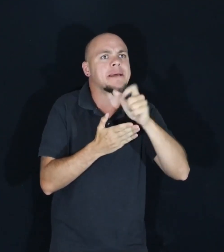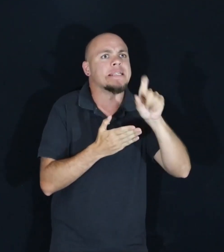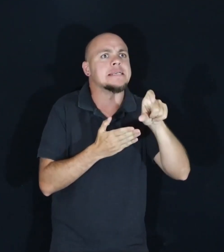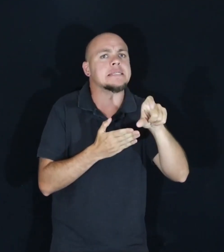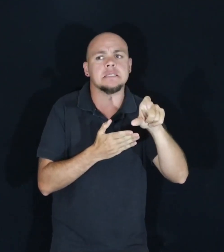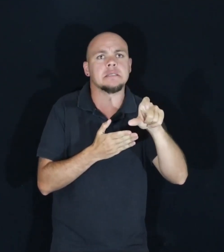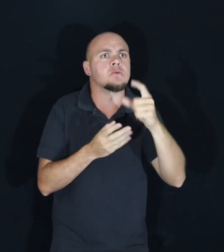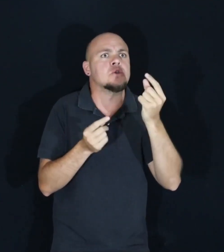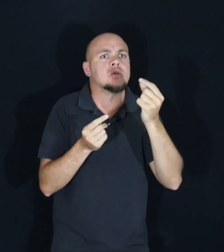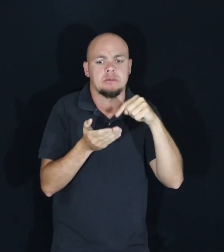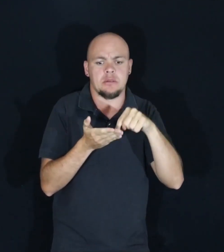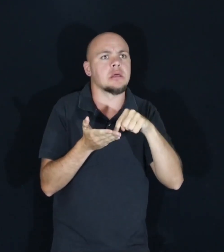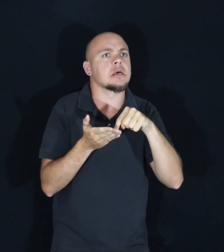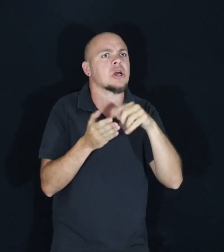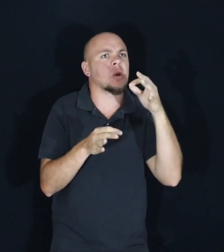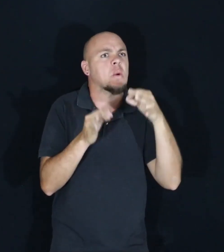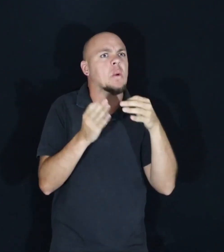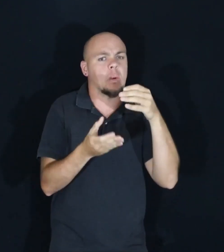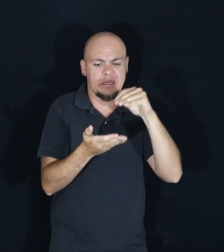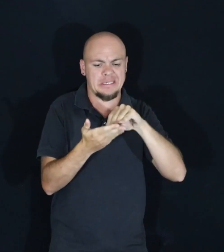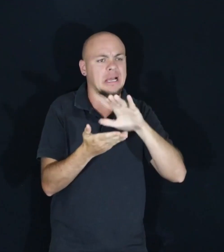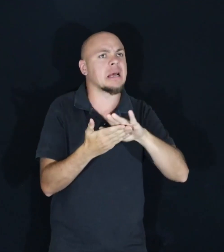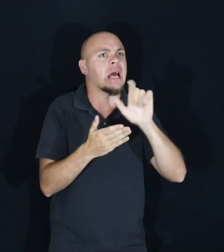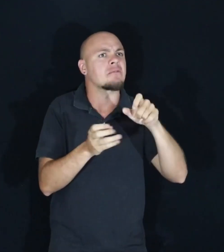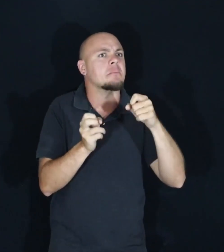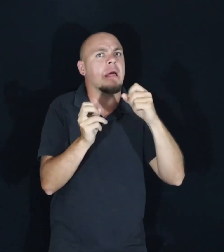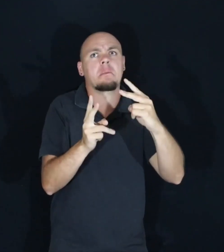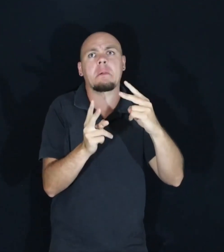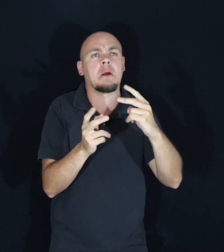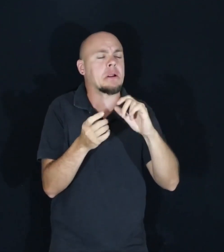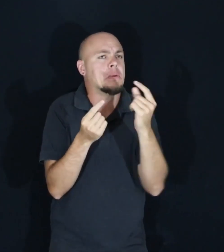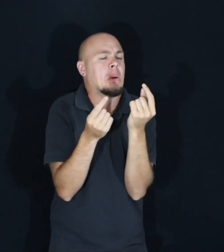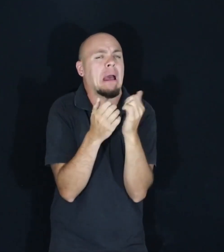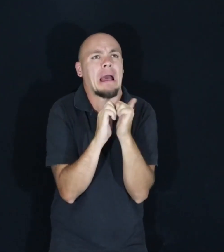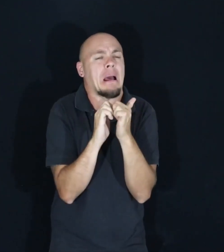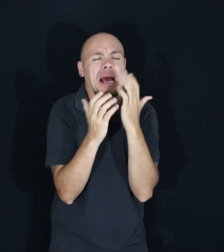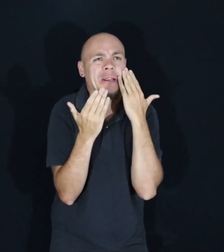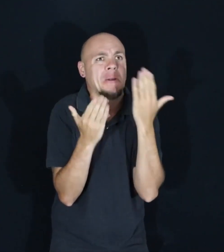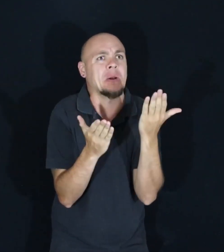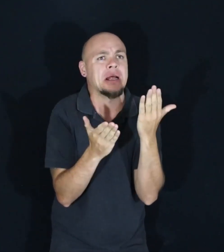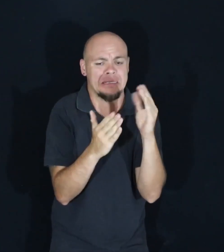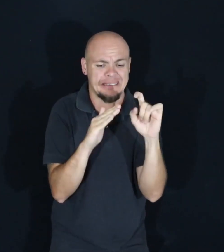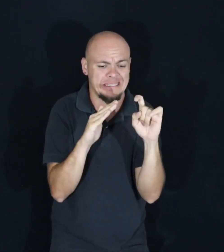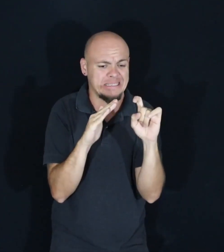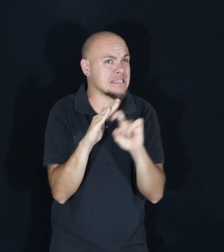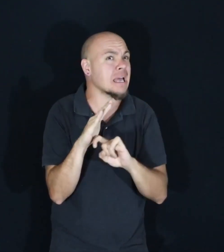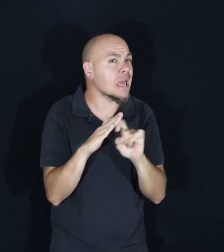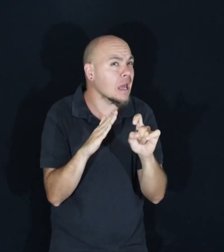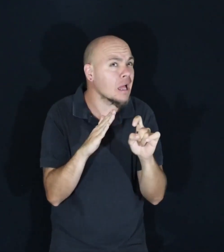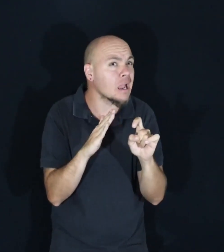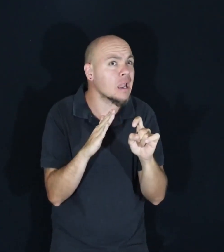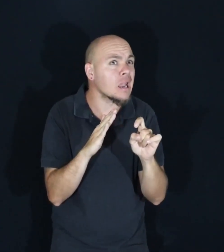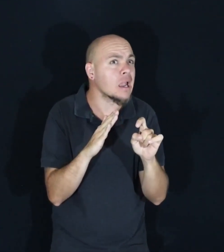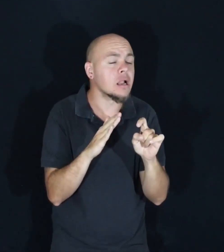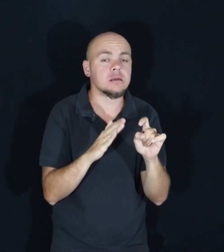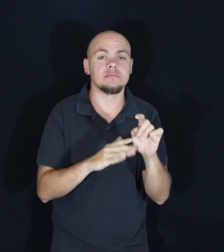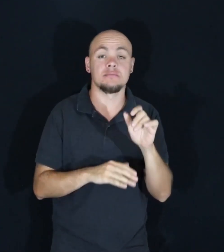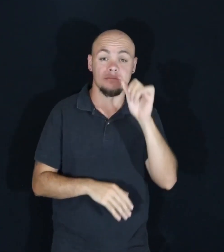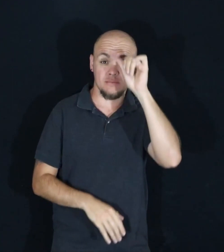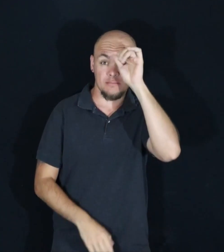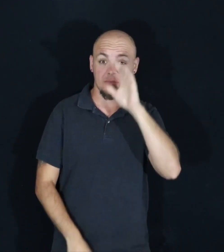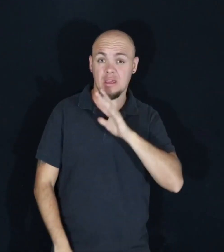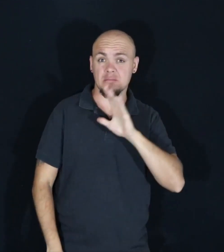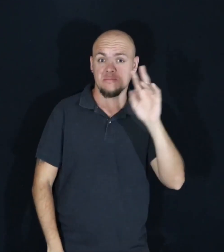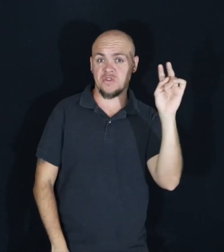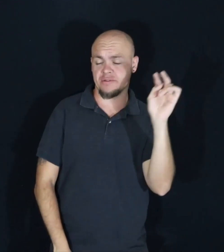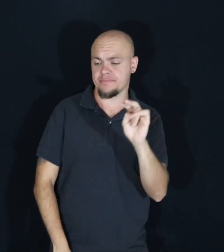I don't know what to do. I've got to get this court document uploaded. I'm not sure how to do it. Maybe scan. And the man looked at her and said,